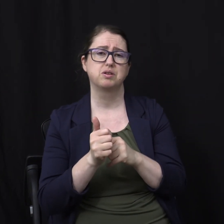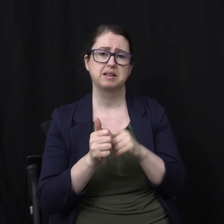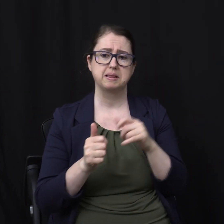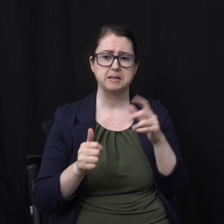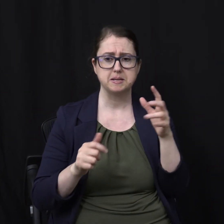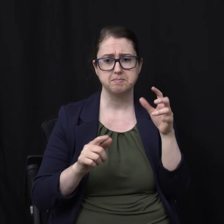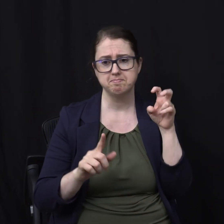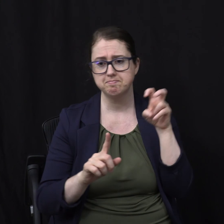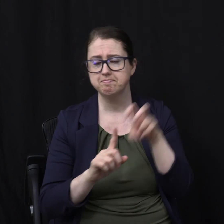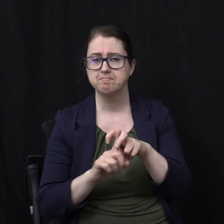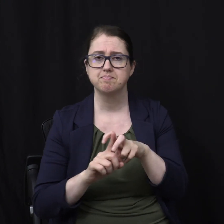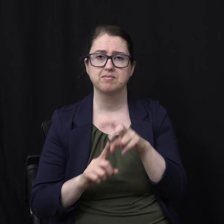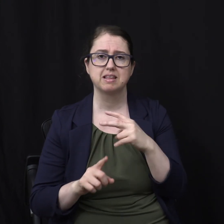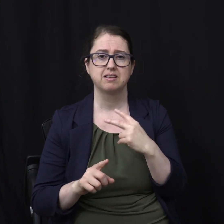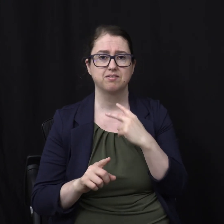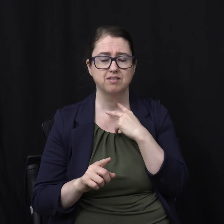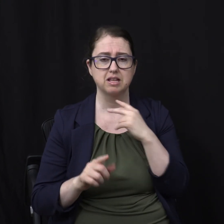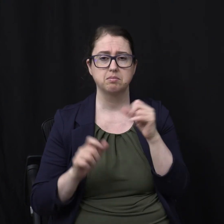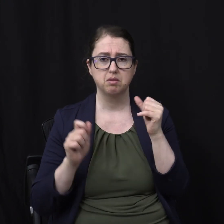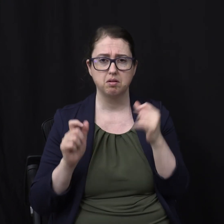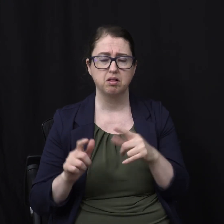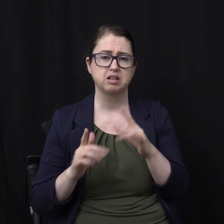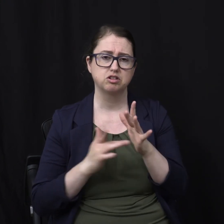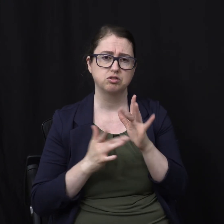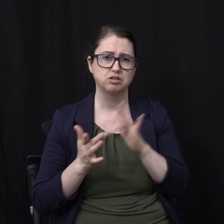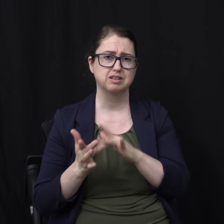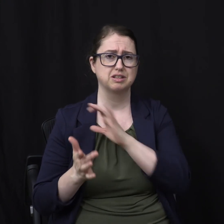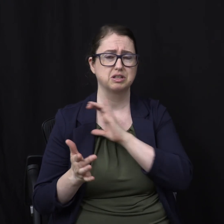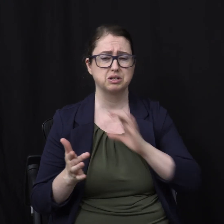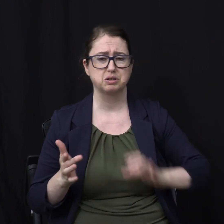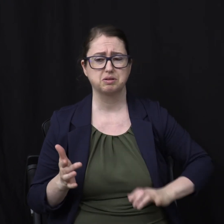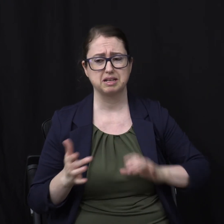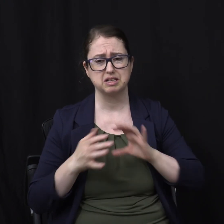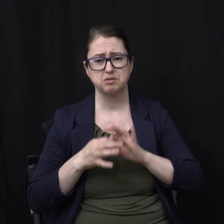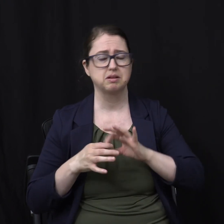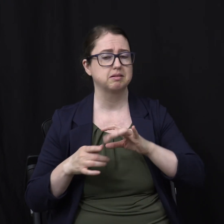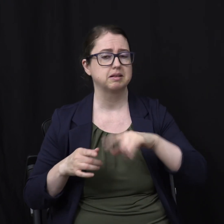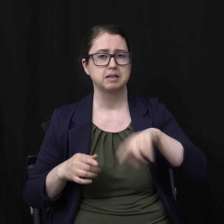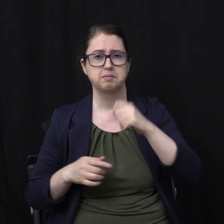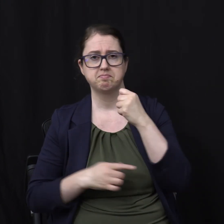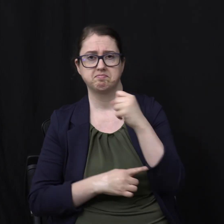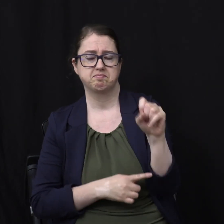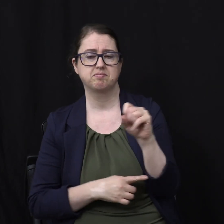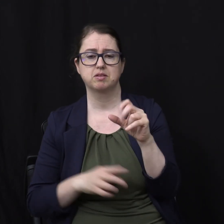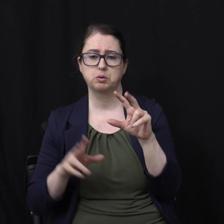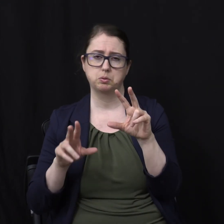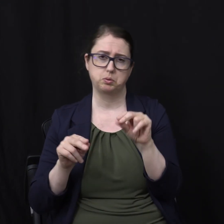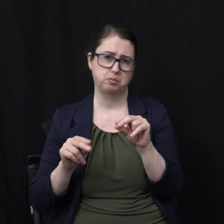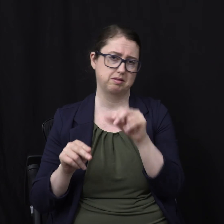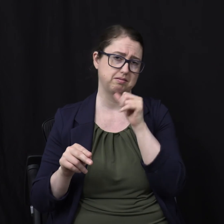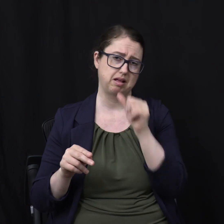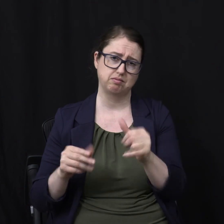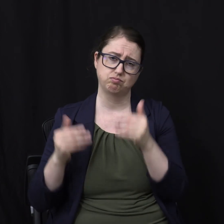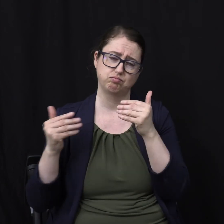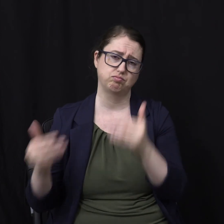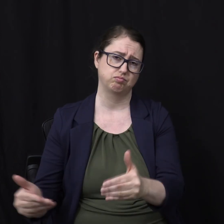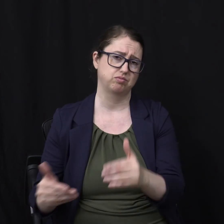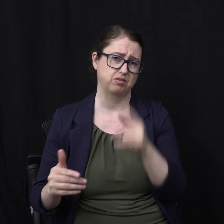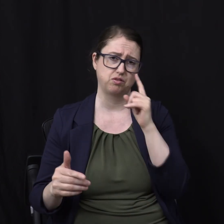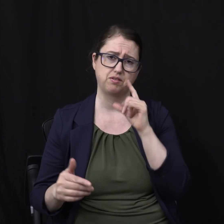wicked foes Of Jesus Christ Will never exist again They will be reduced To ashes And God will clean up